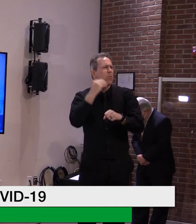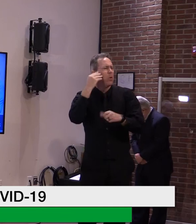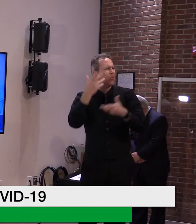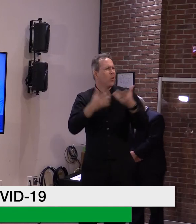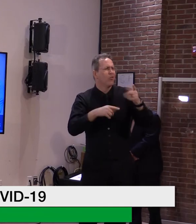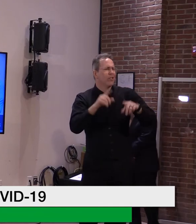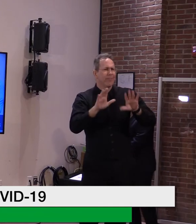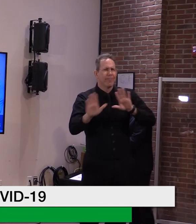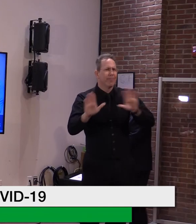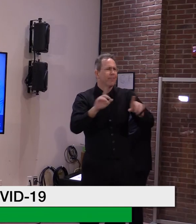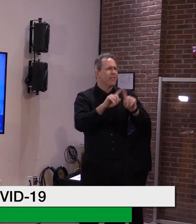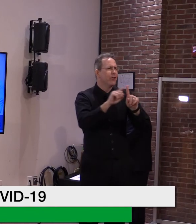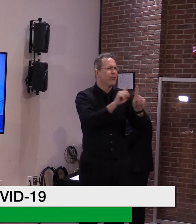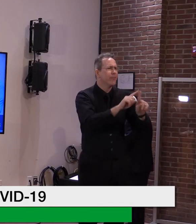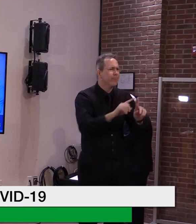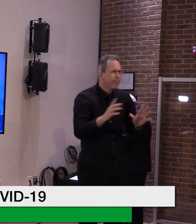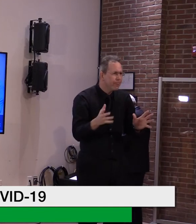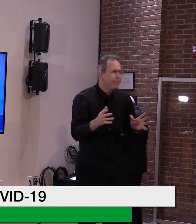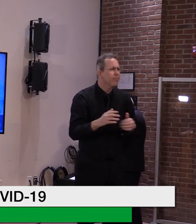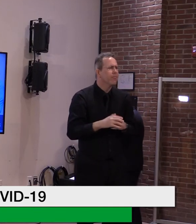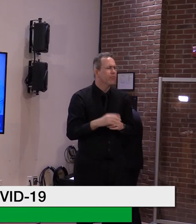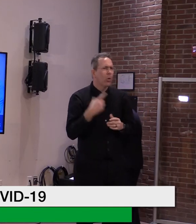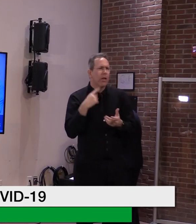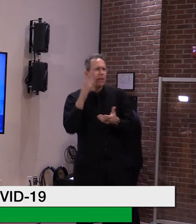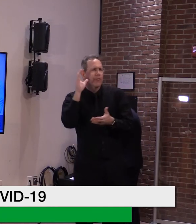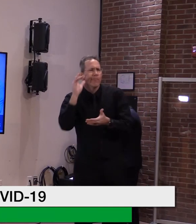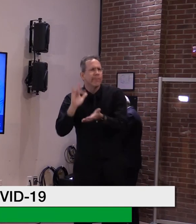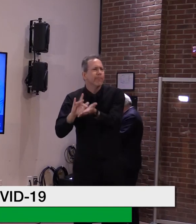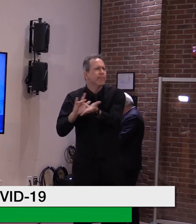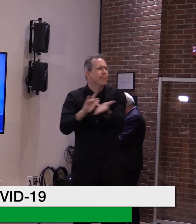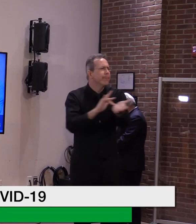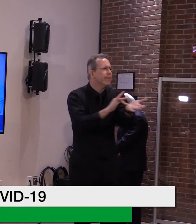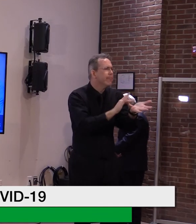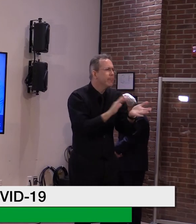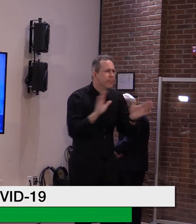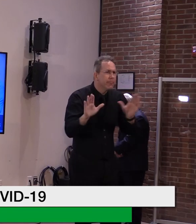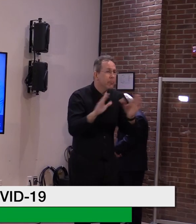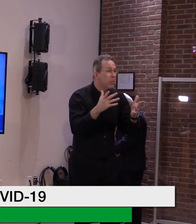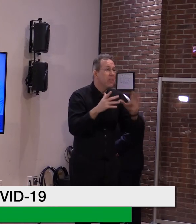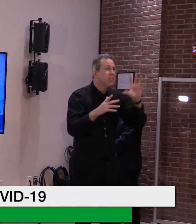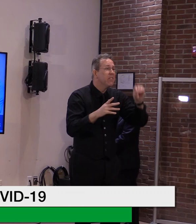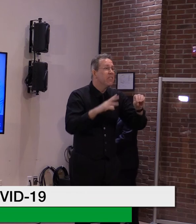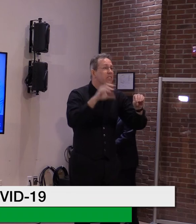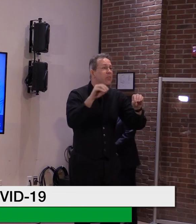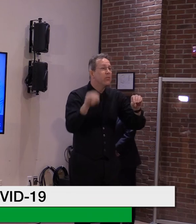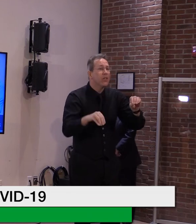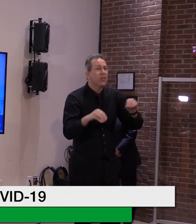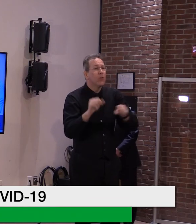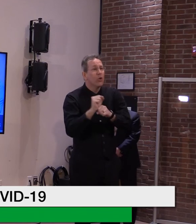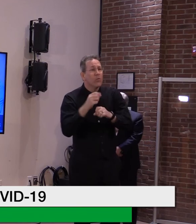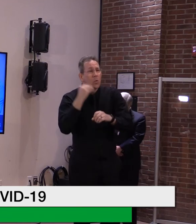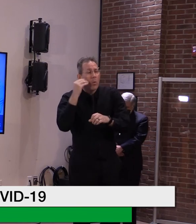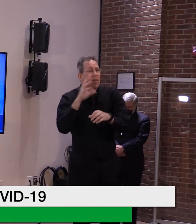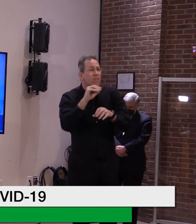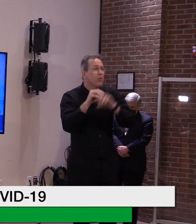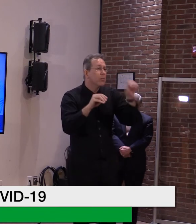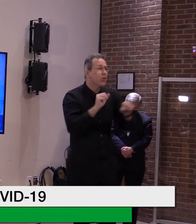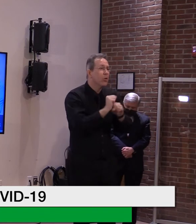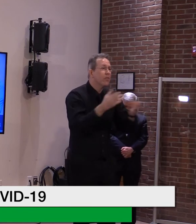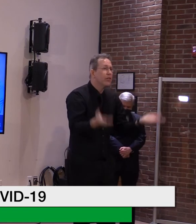to be quite satisfied with some hybrid, if not a full-time model remote. And we're taking that, and we're now working through